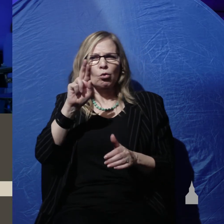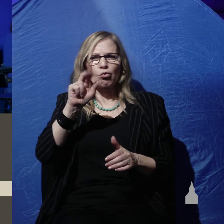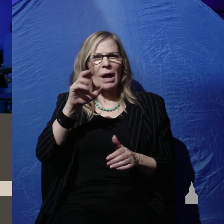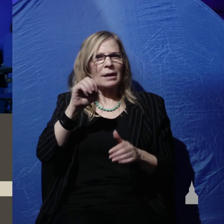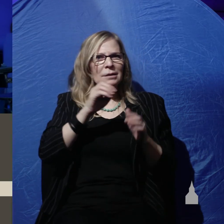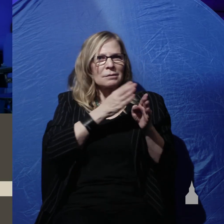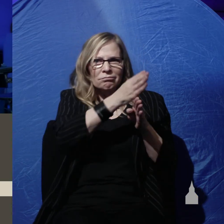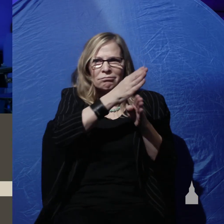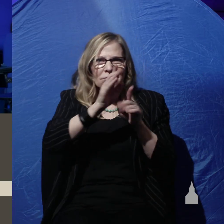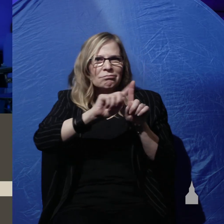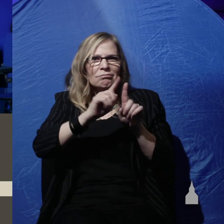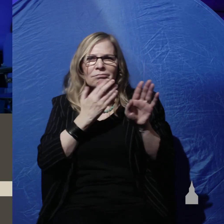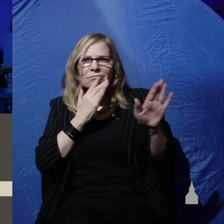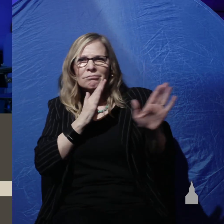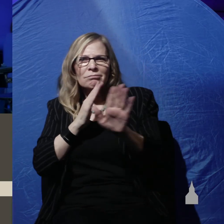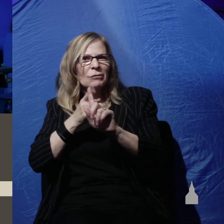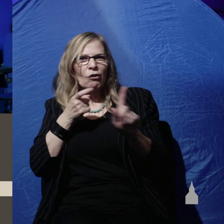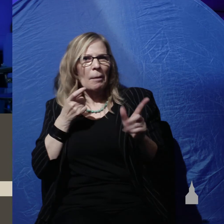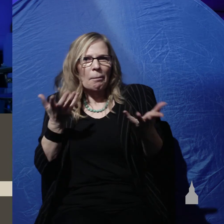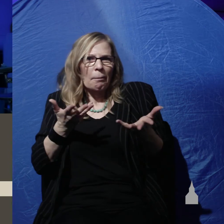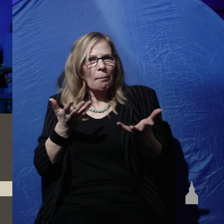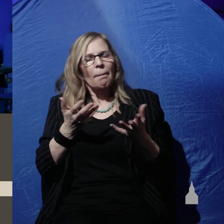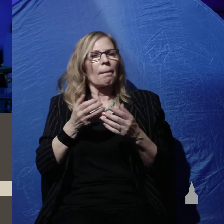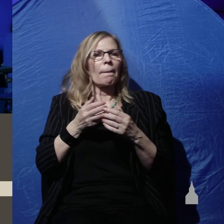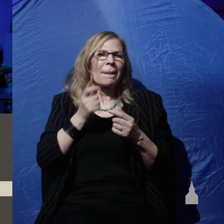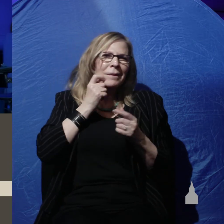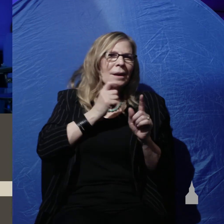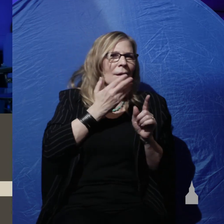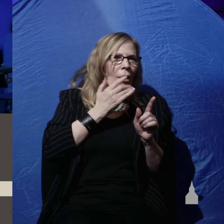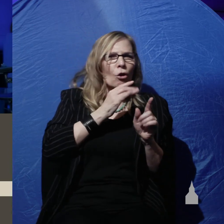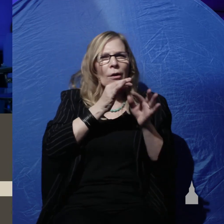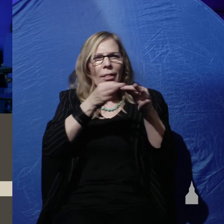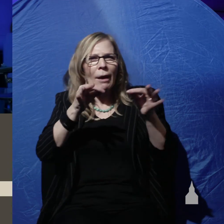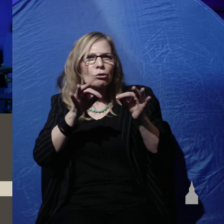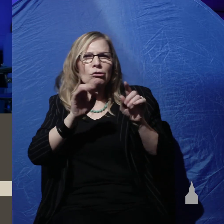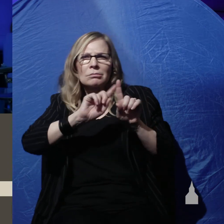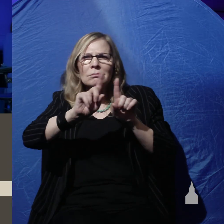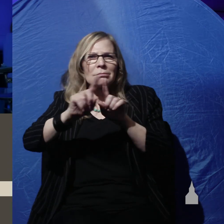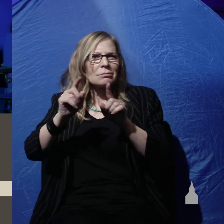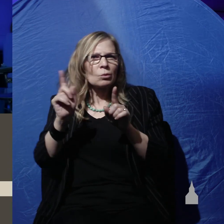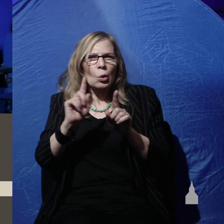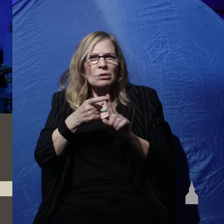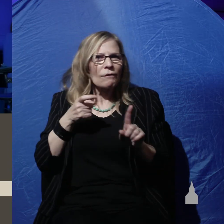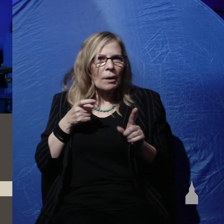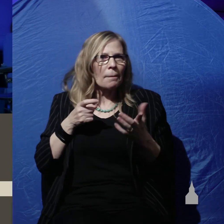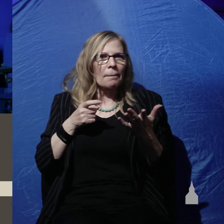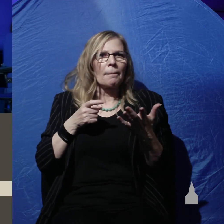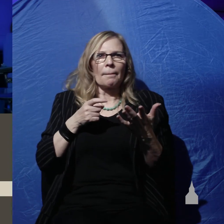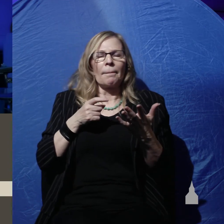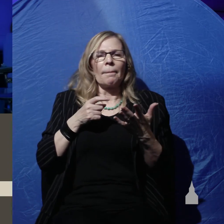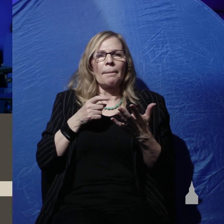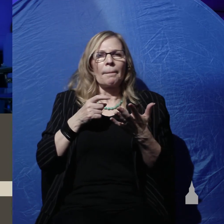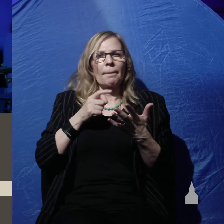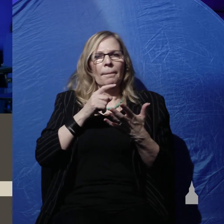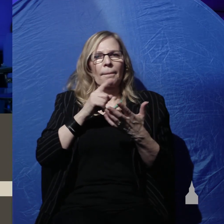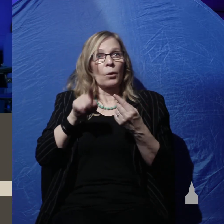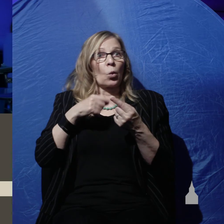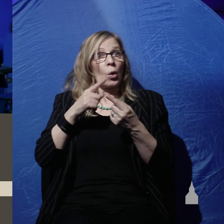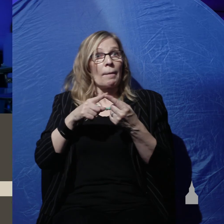did they all the differences in skin color and languages come from what about carbon dating